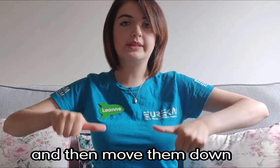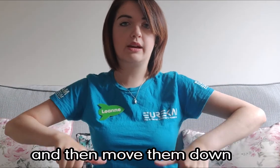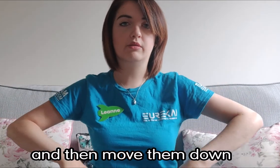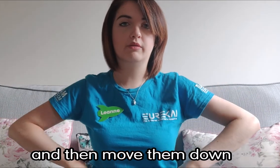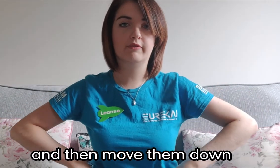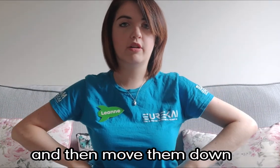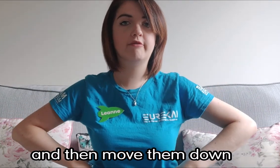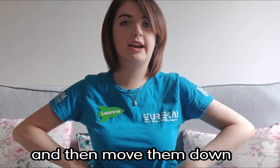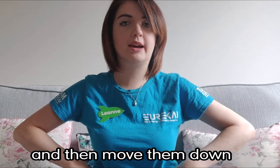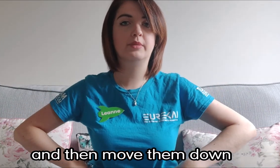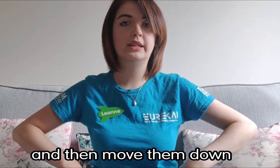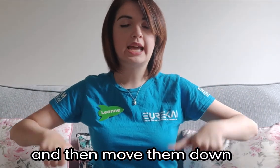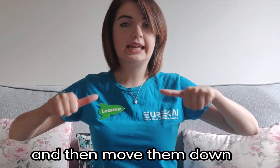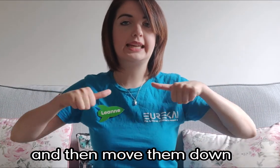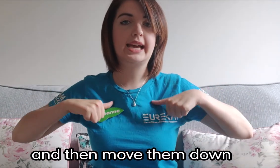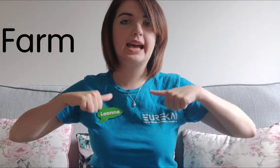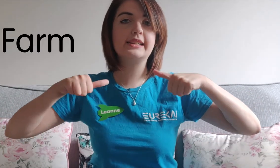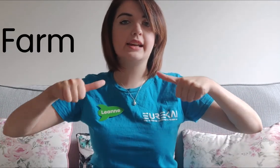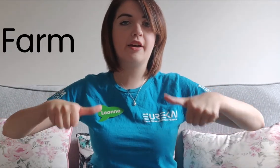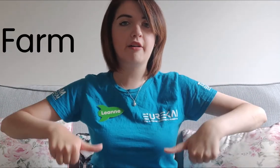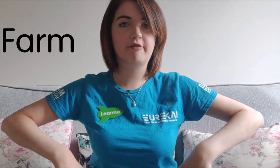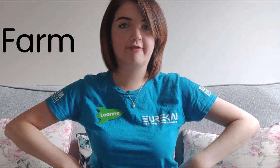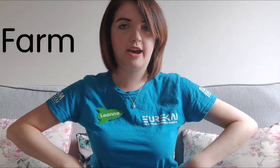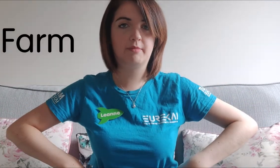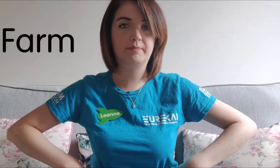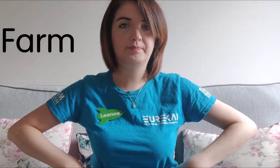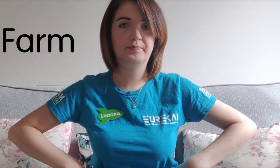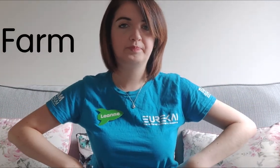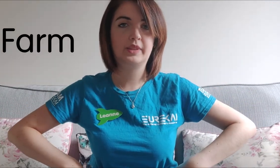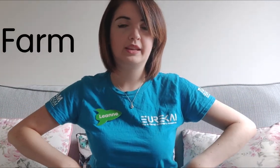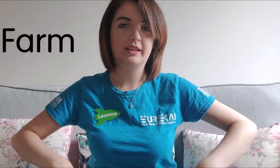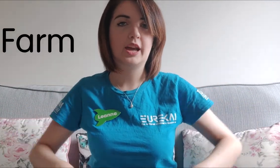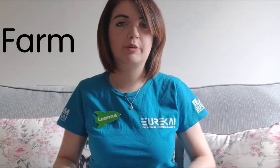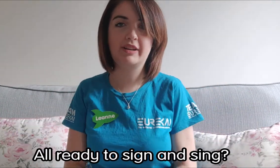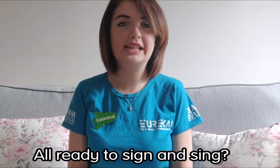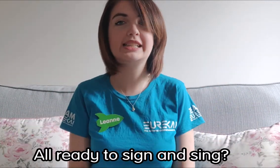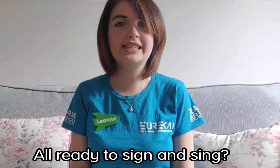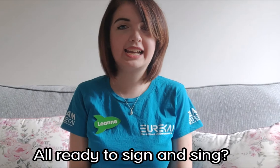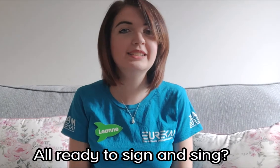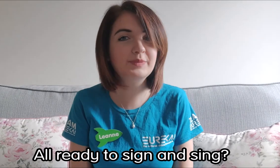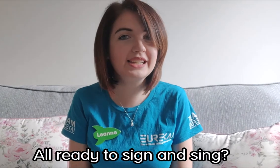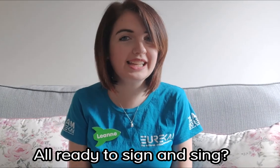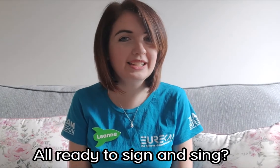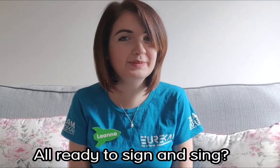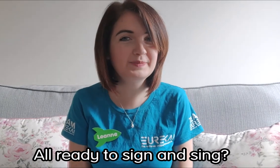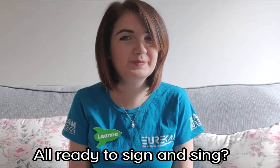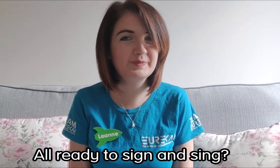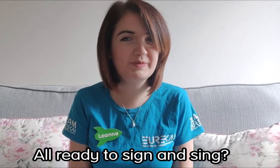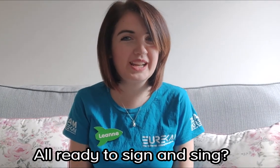down for farm he had a farm all ready to sign and sing ready